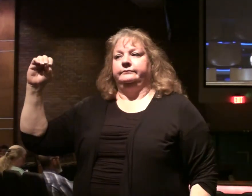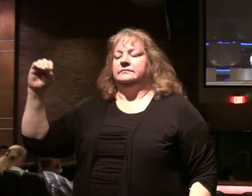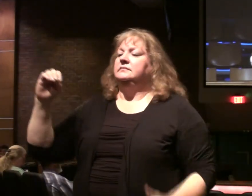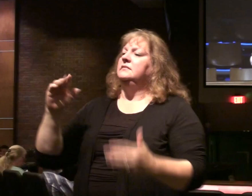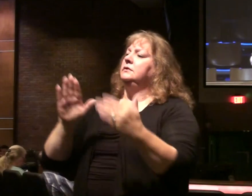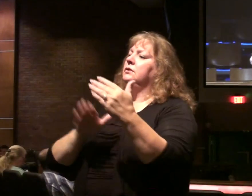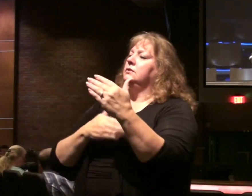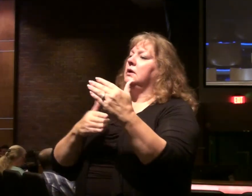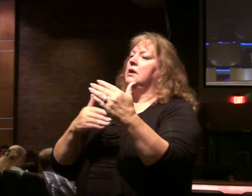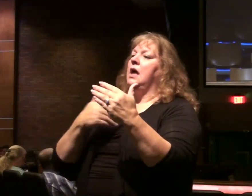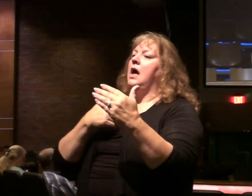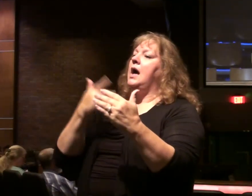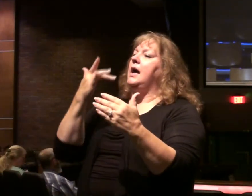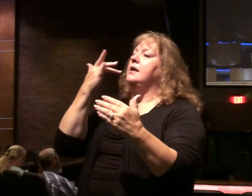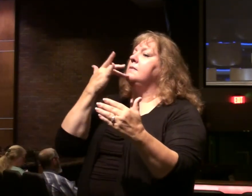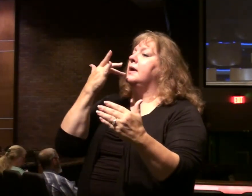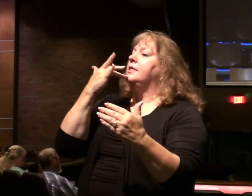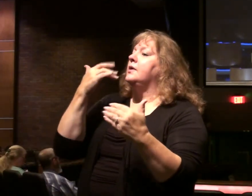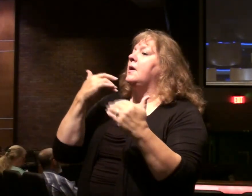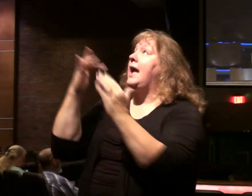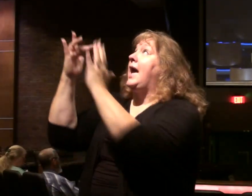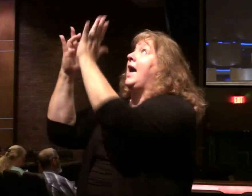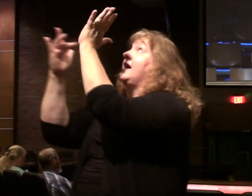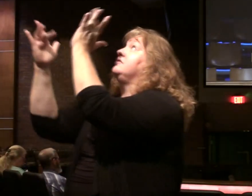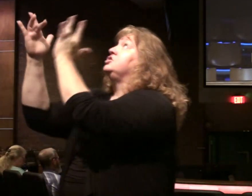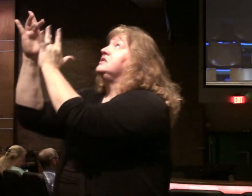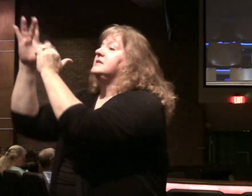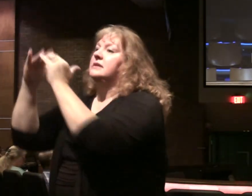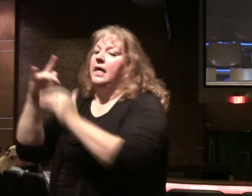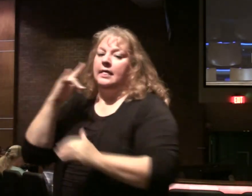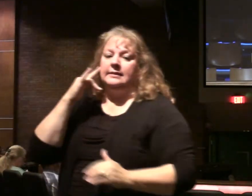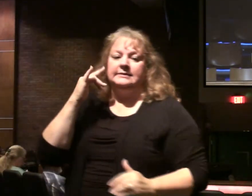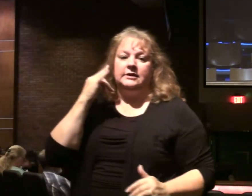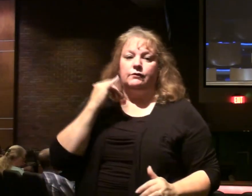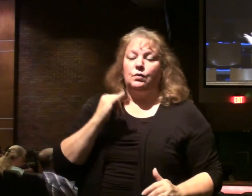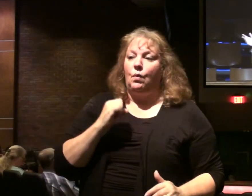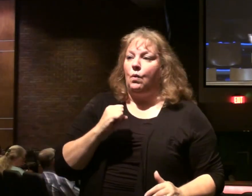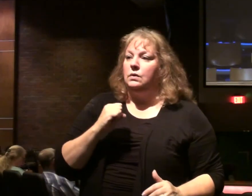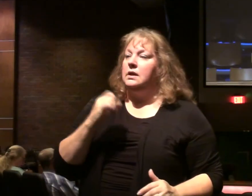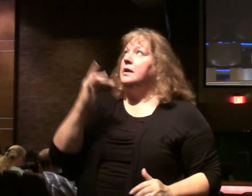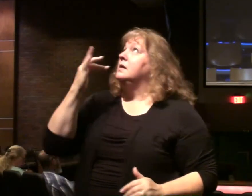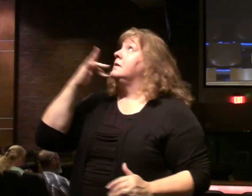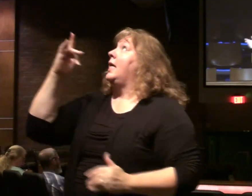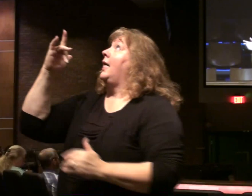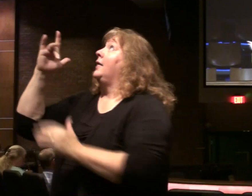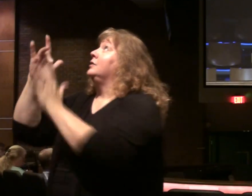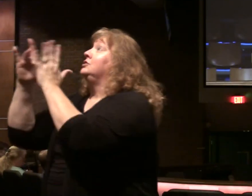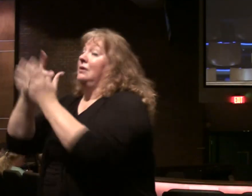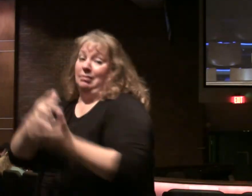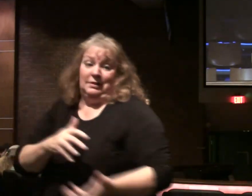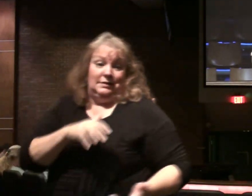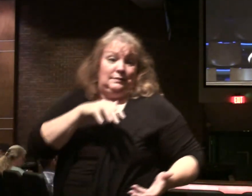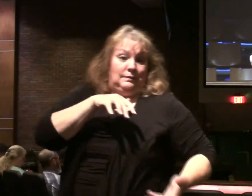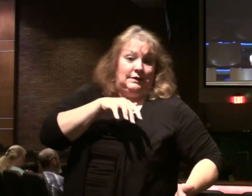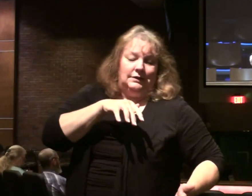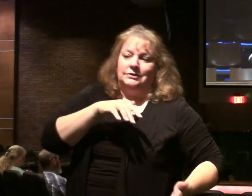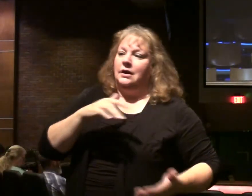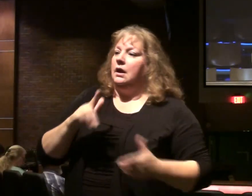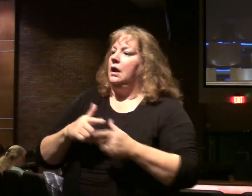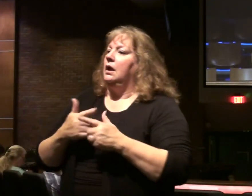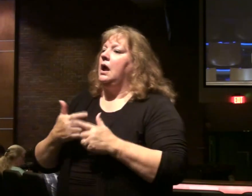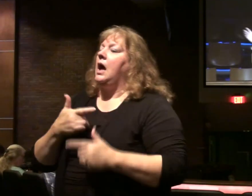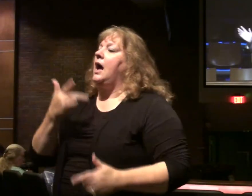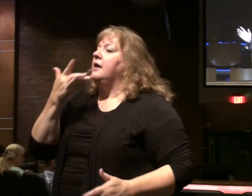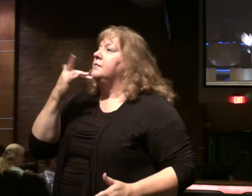sometimes, I'd rather have Jesus in silver or gold, I'd rather have Jesus in britches untold, the different verse talks about,